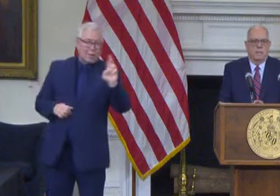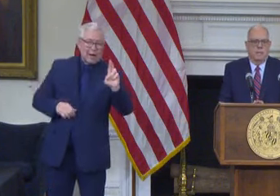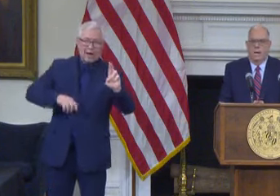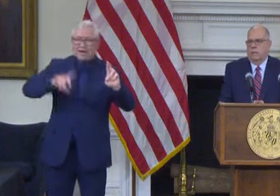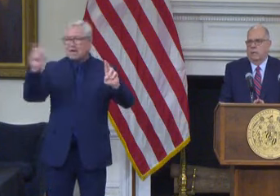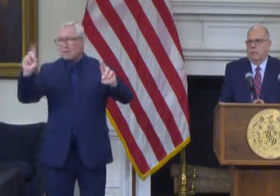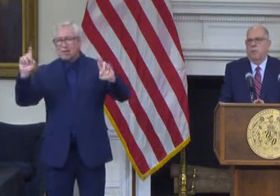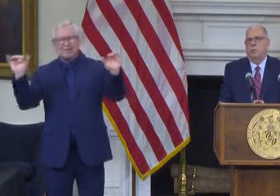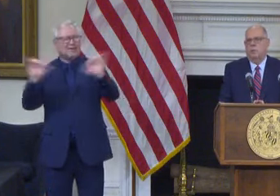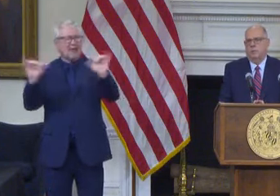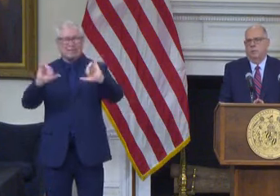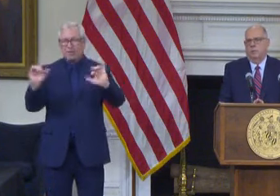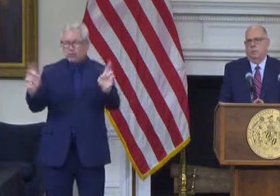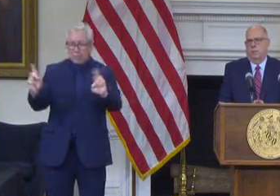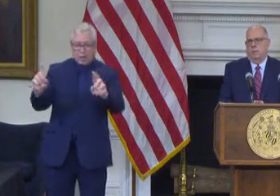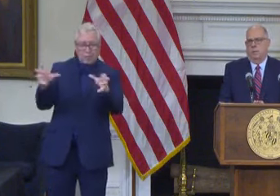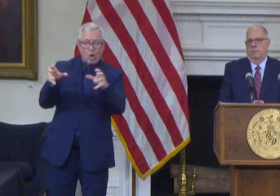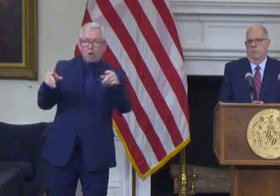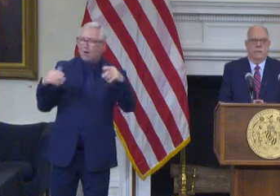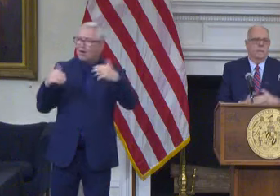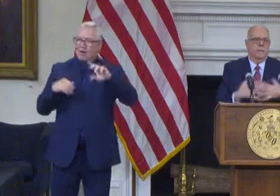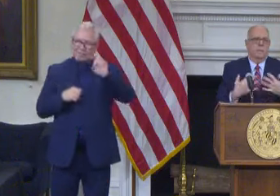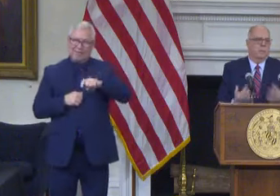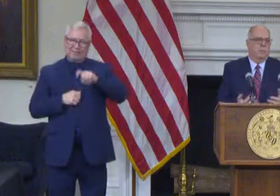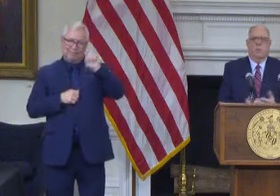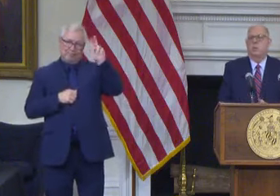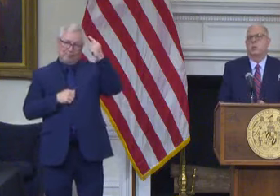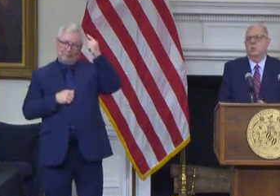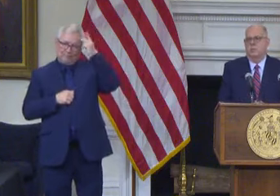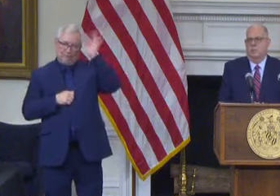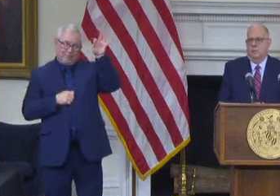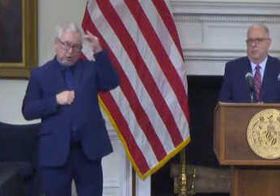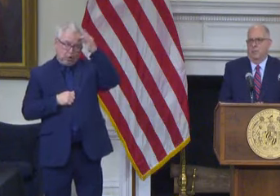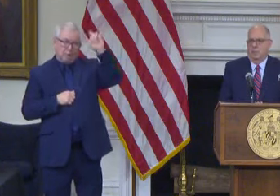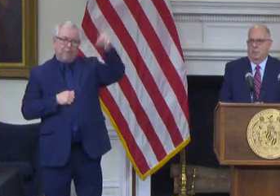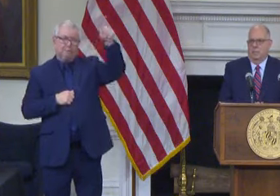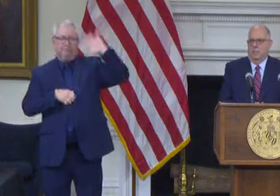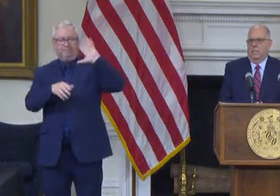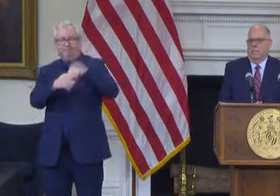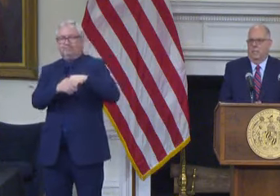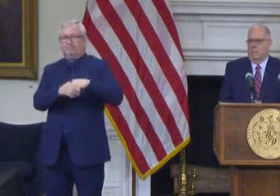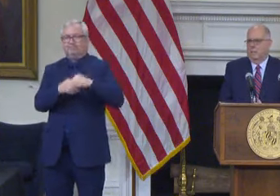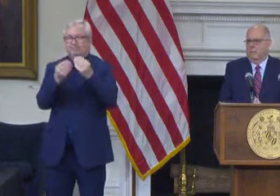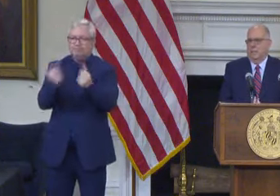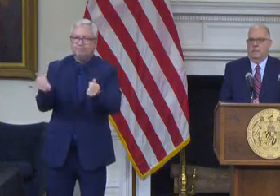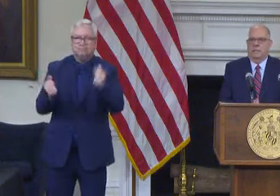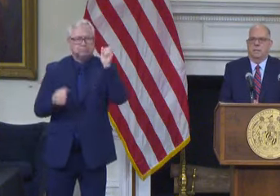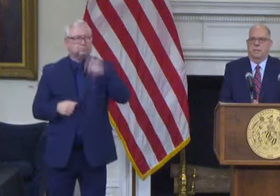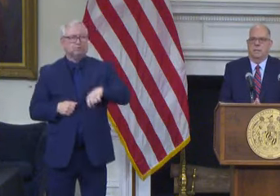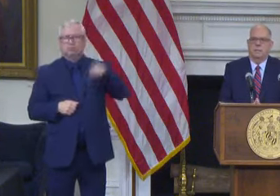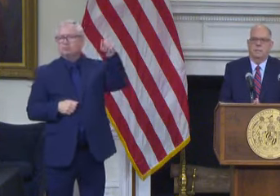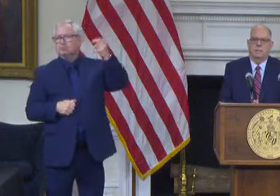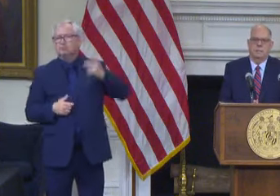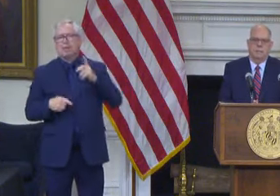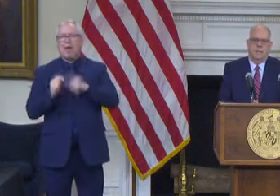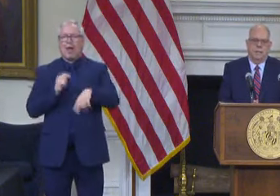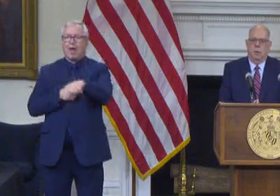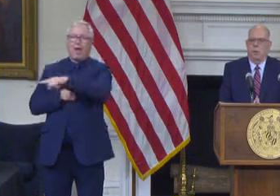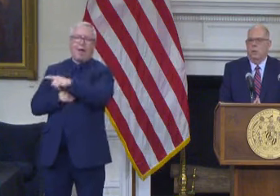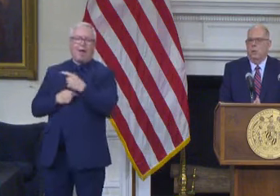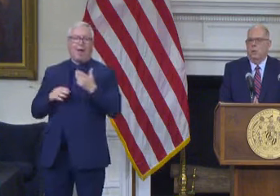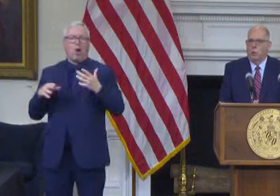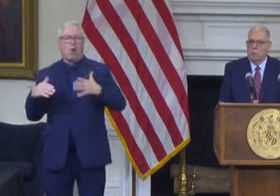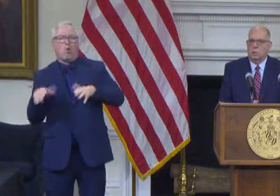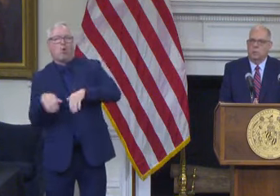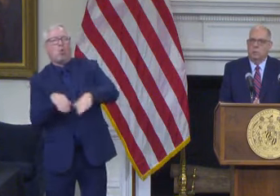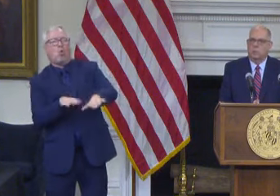uh I think it should be resolved at the federal level I think the supreme court should have resolved the issue but they didn't they kicked it all back to the states uh and